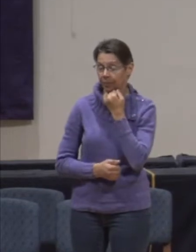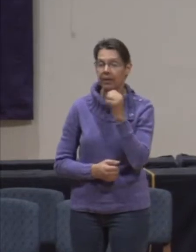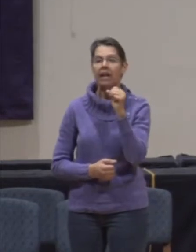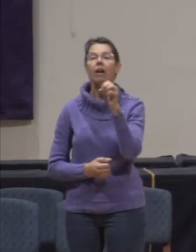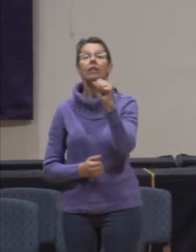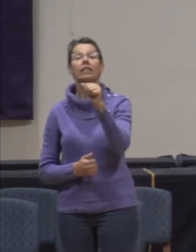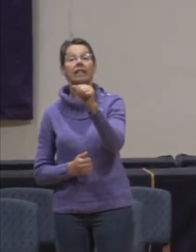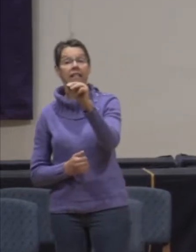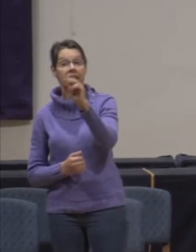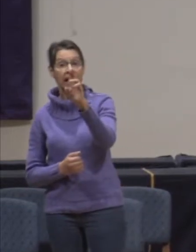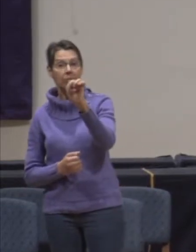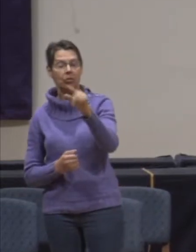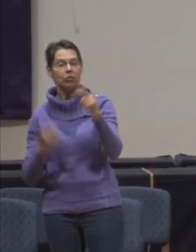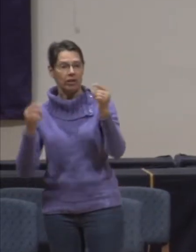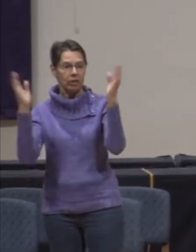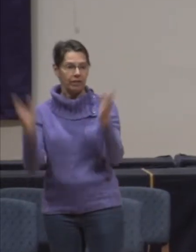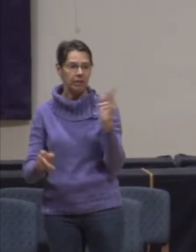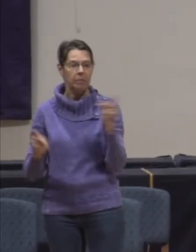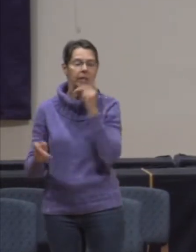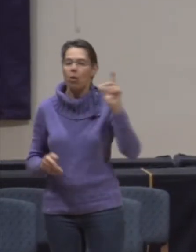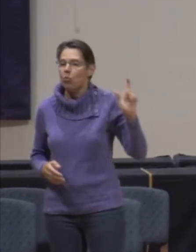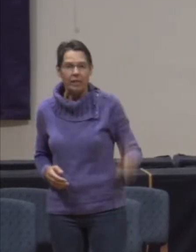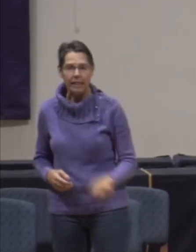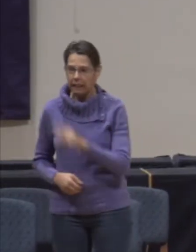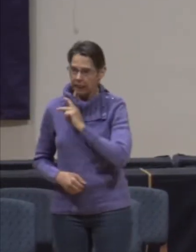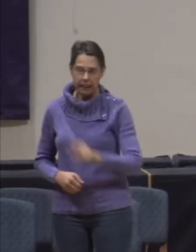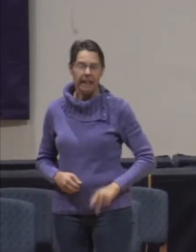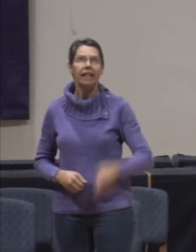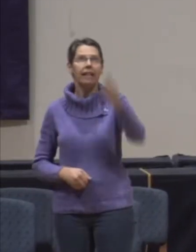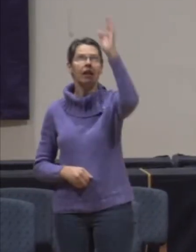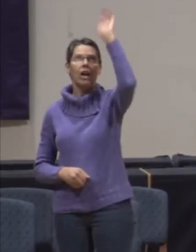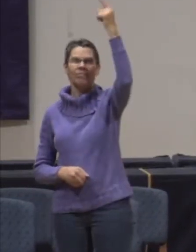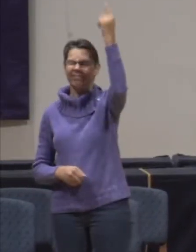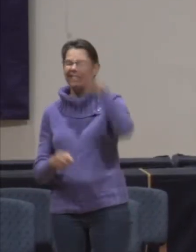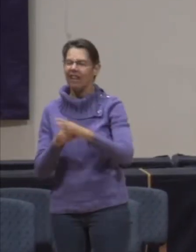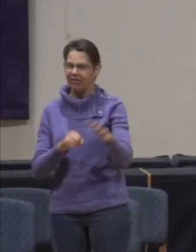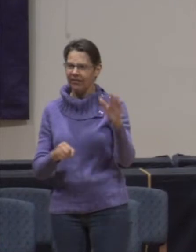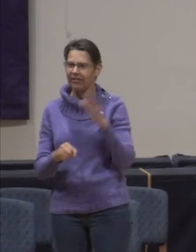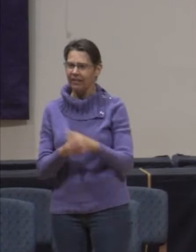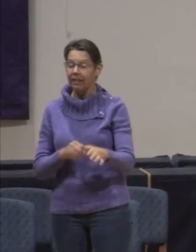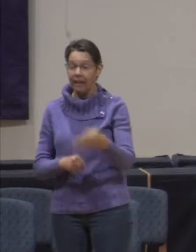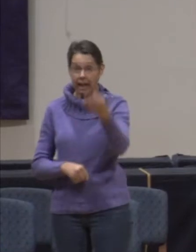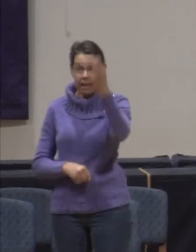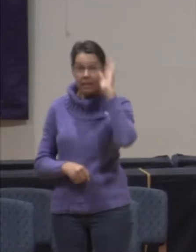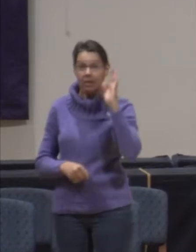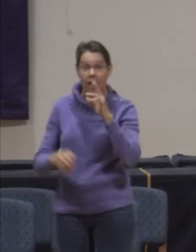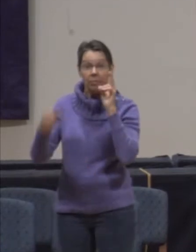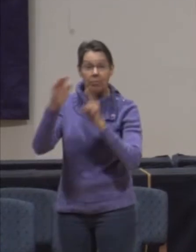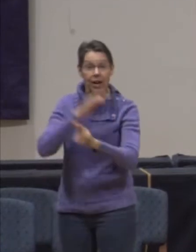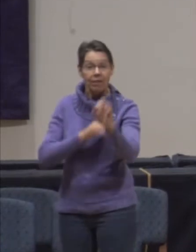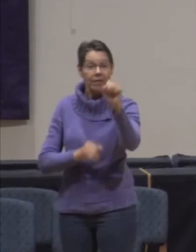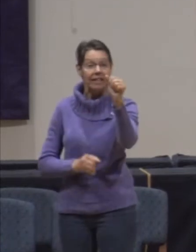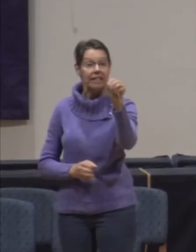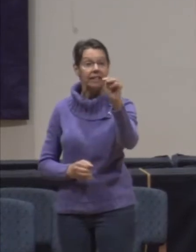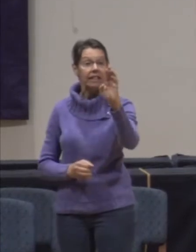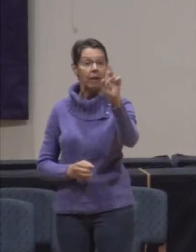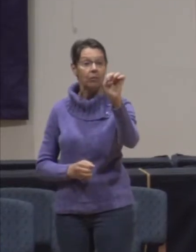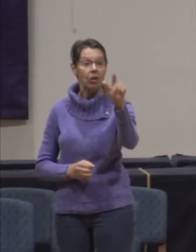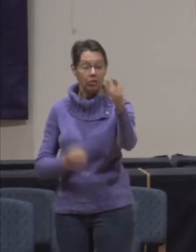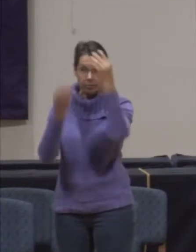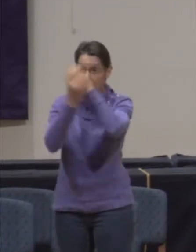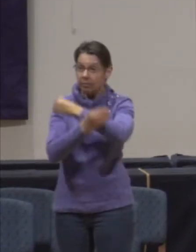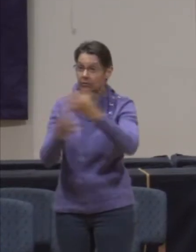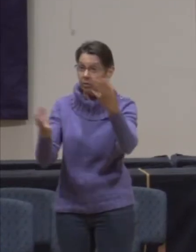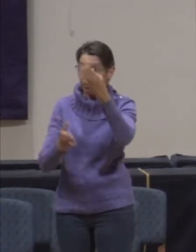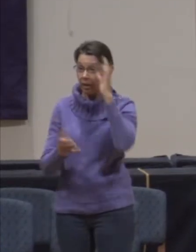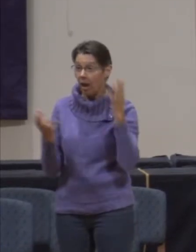need a king, that God was the only king that they needed. And that as God's prophet, Samuel could bring them the communication that God wanted. But the